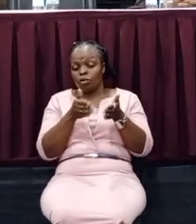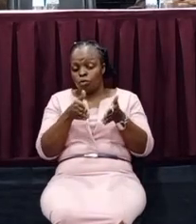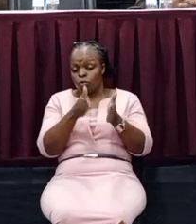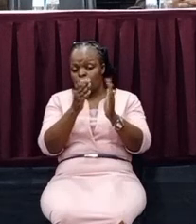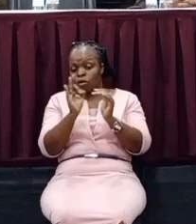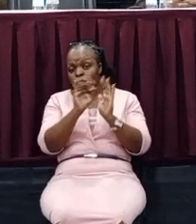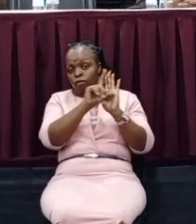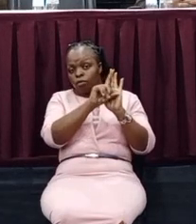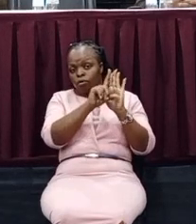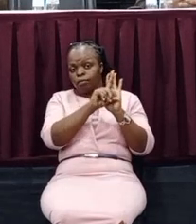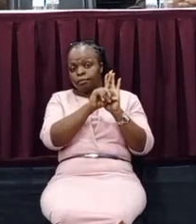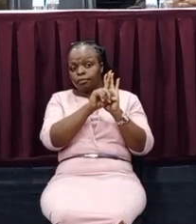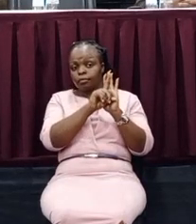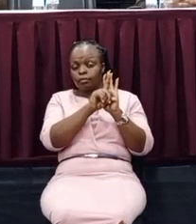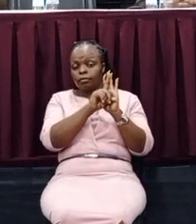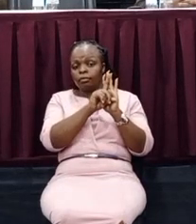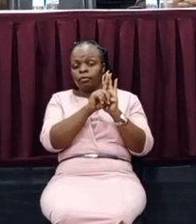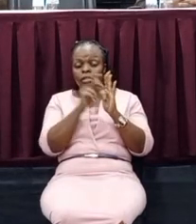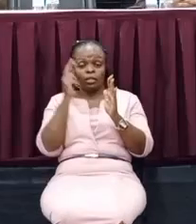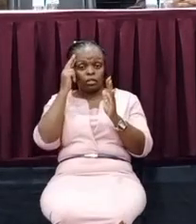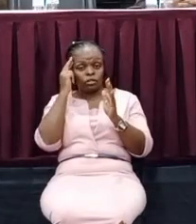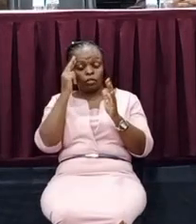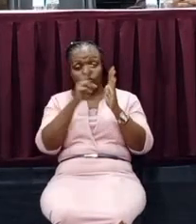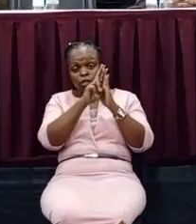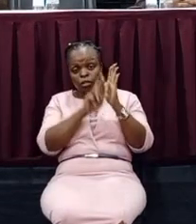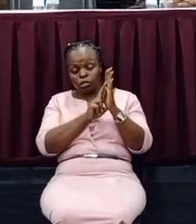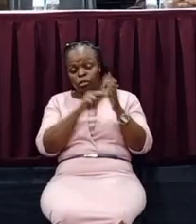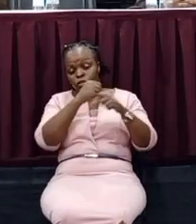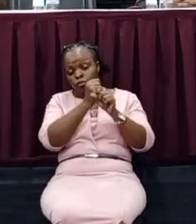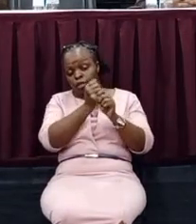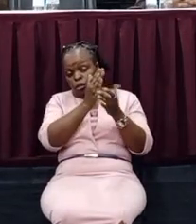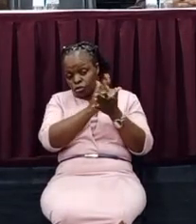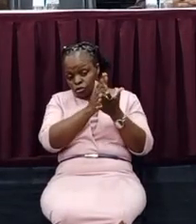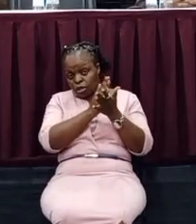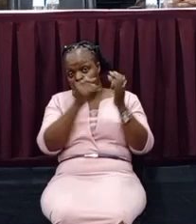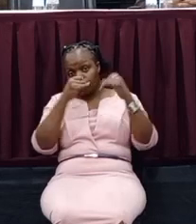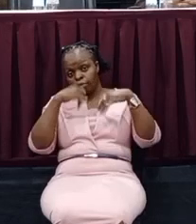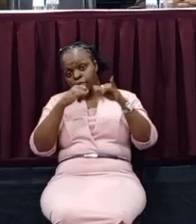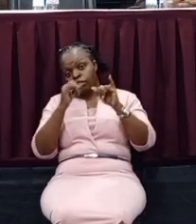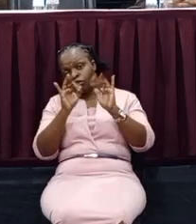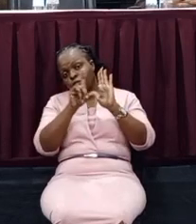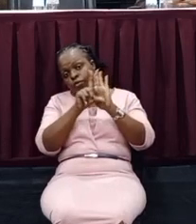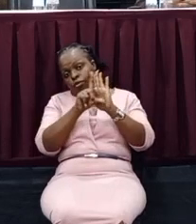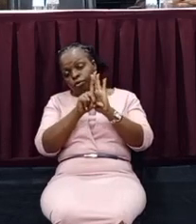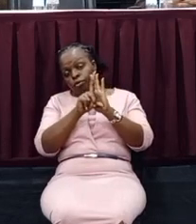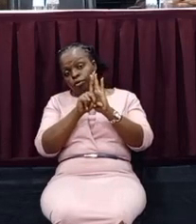law. The purpose of regulations is to make sure that the implementation of a law or pieces of